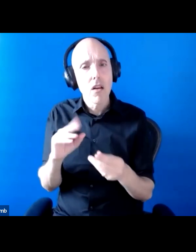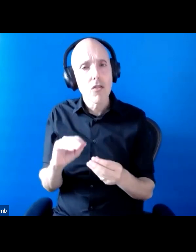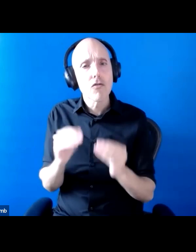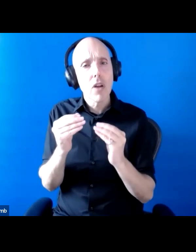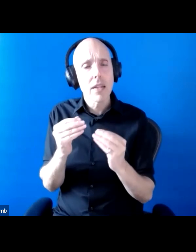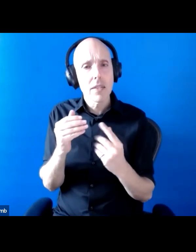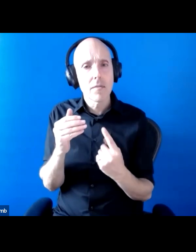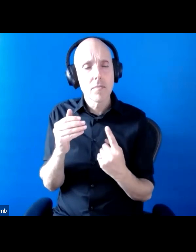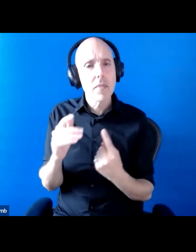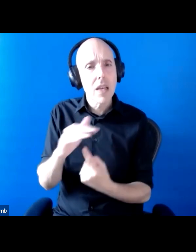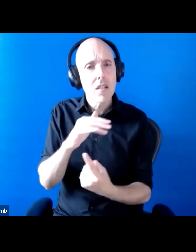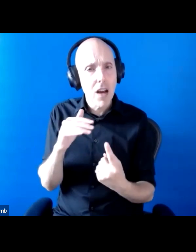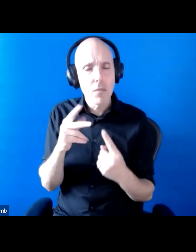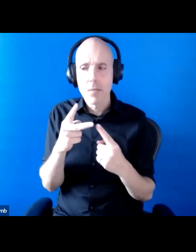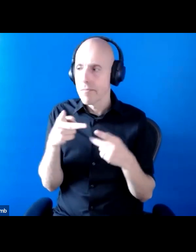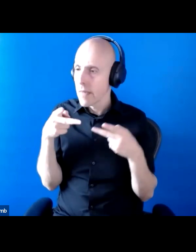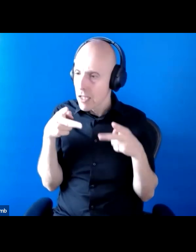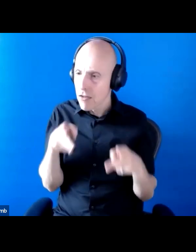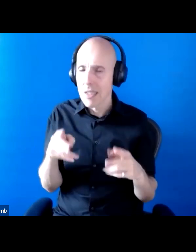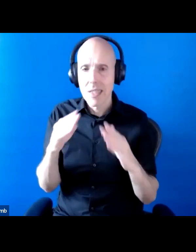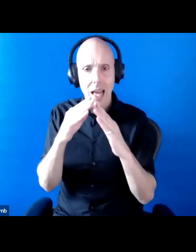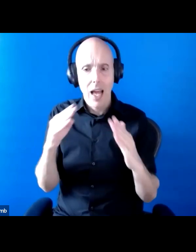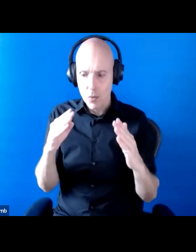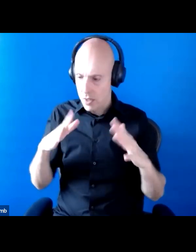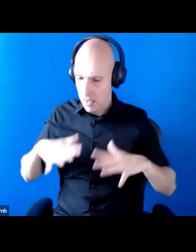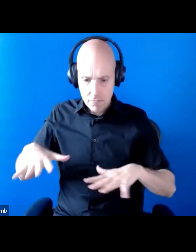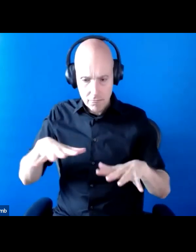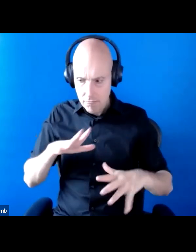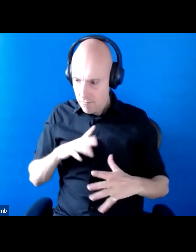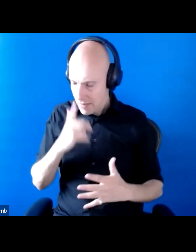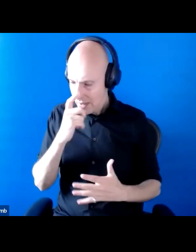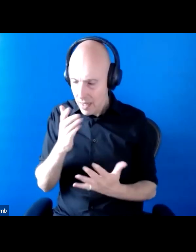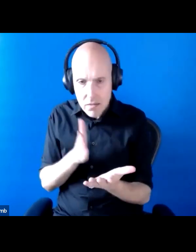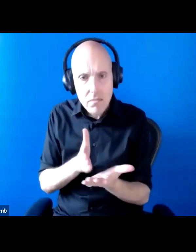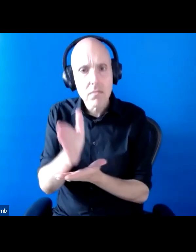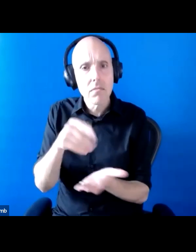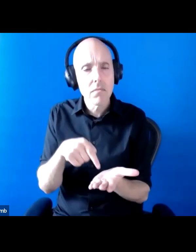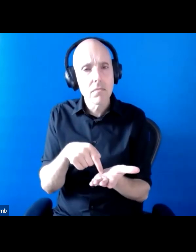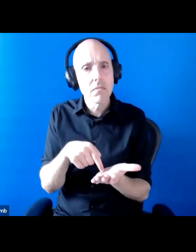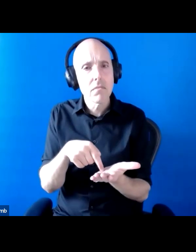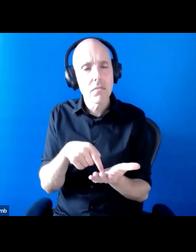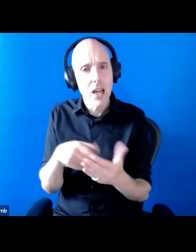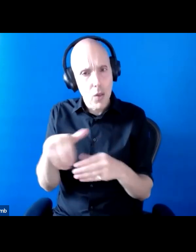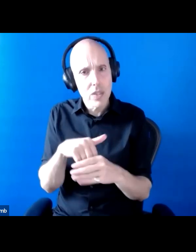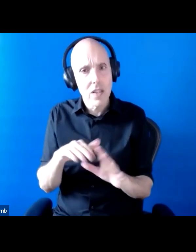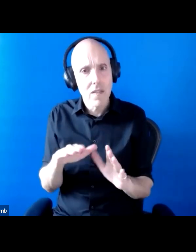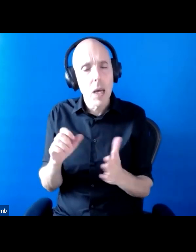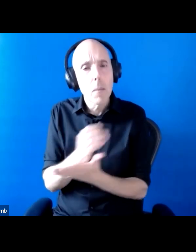streets, housing, etc. that are inclusive, by making sure that information meets